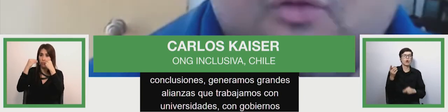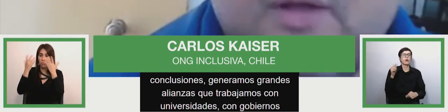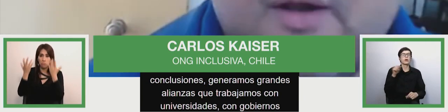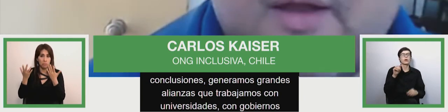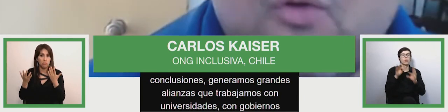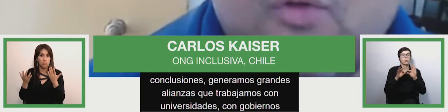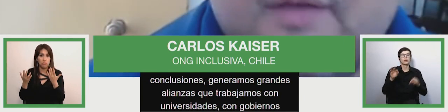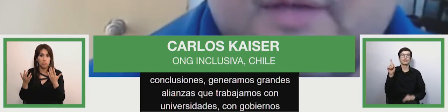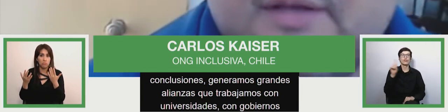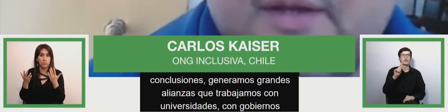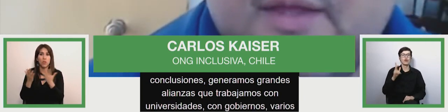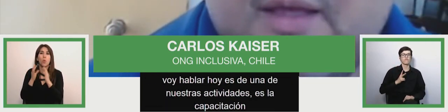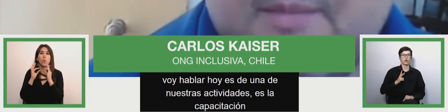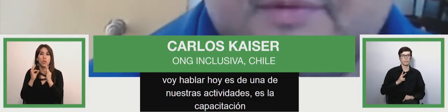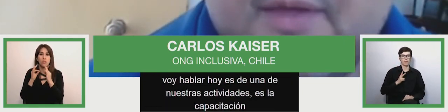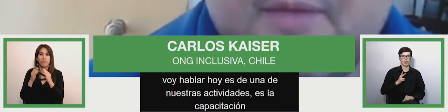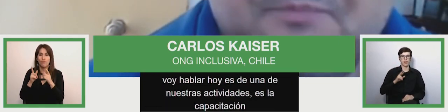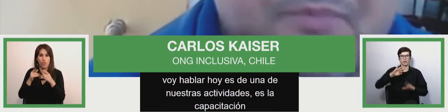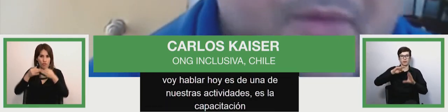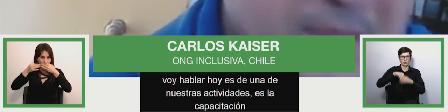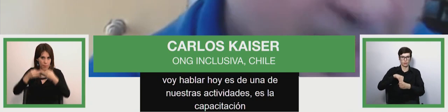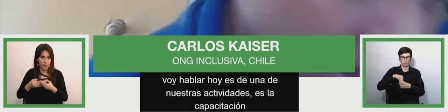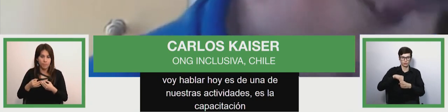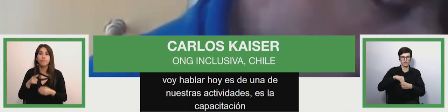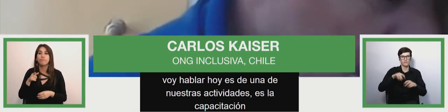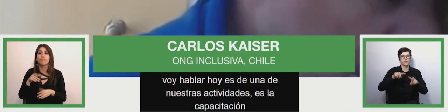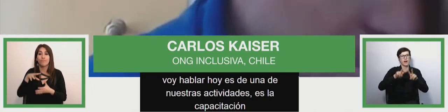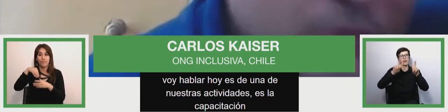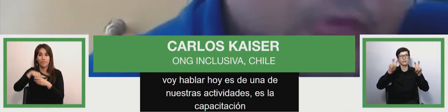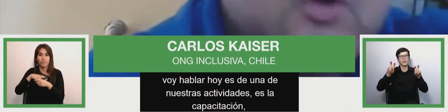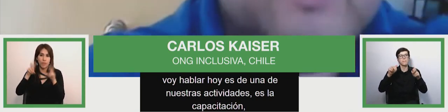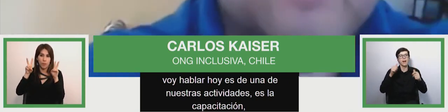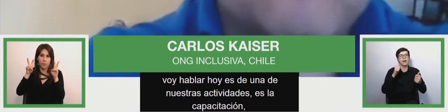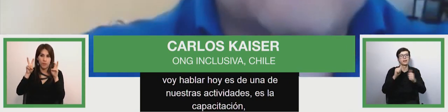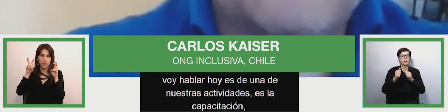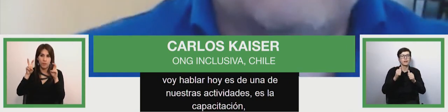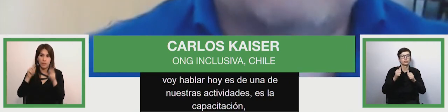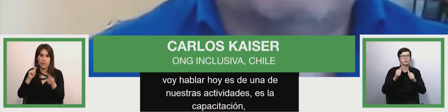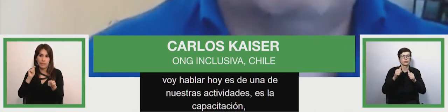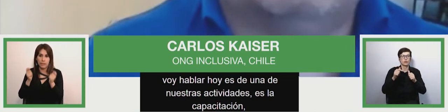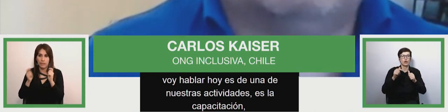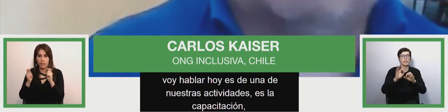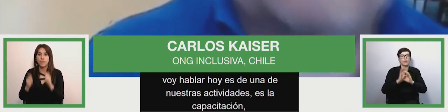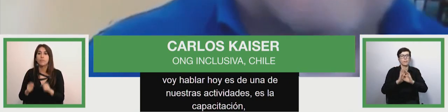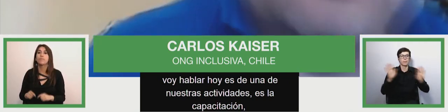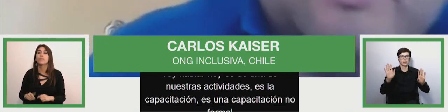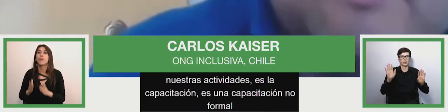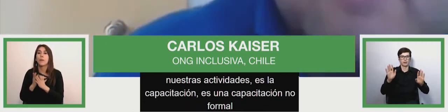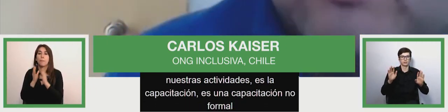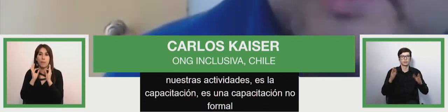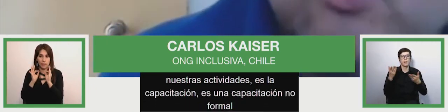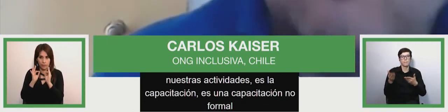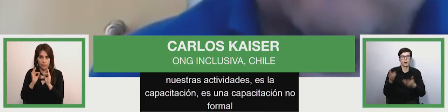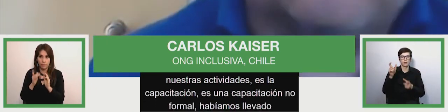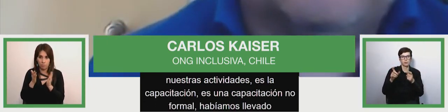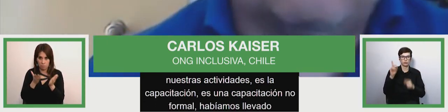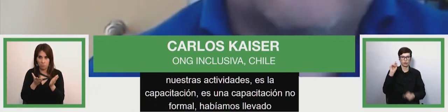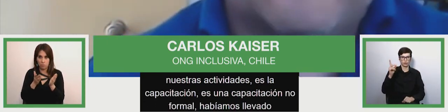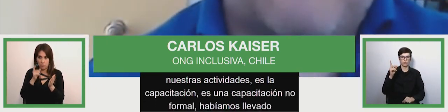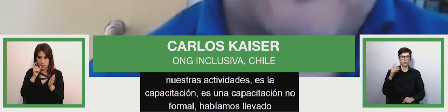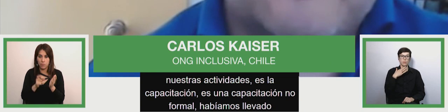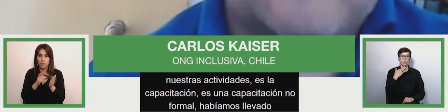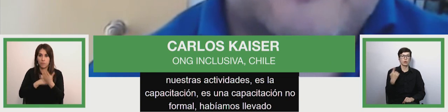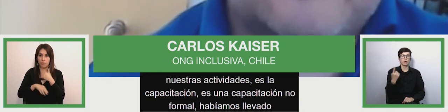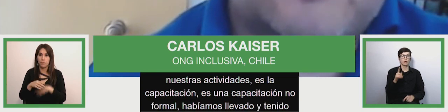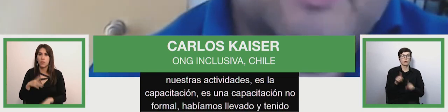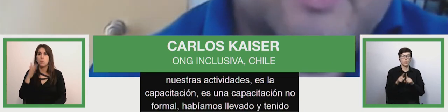and the concrete is now from some more activities is training uh with a training which is non